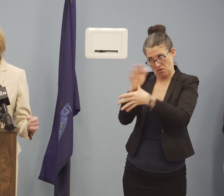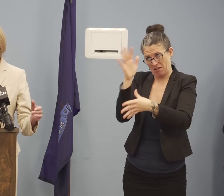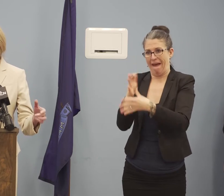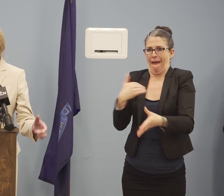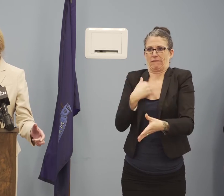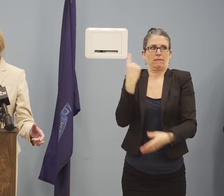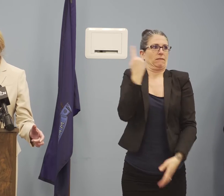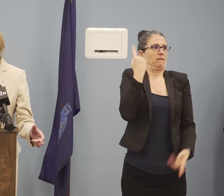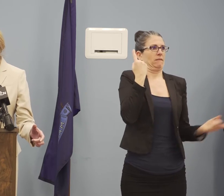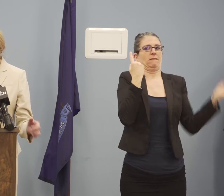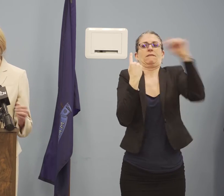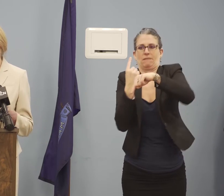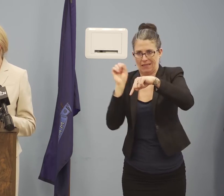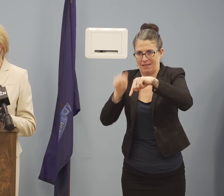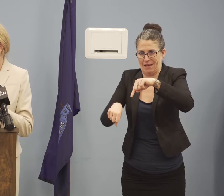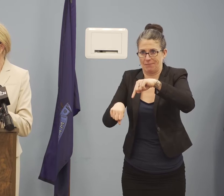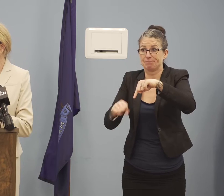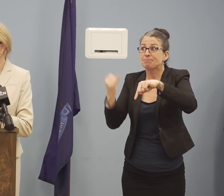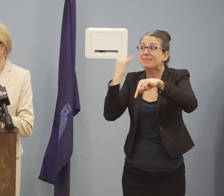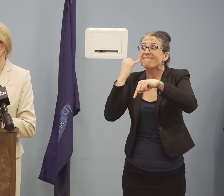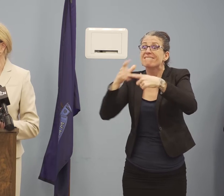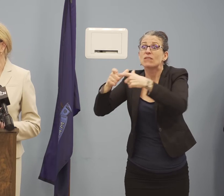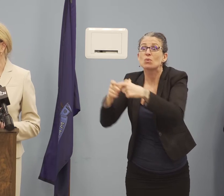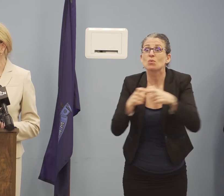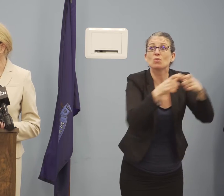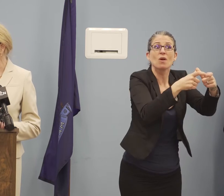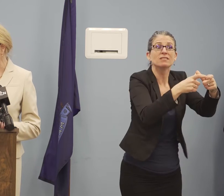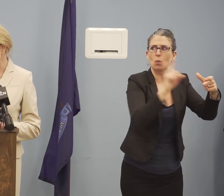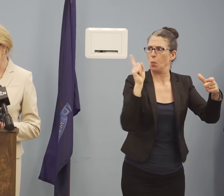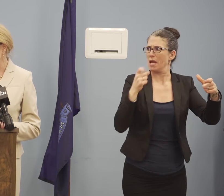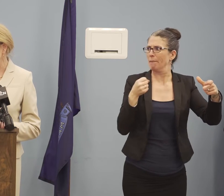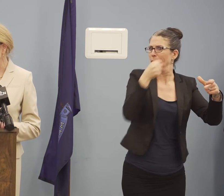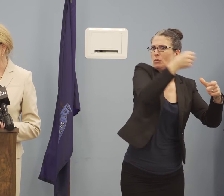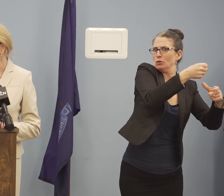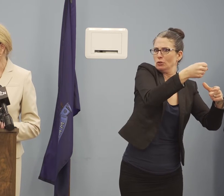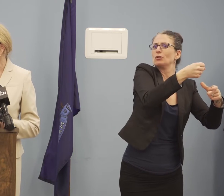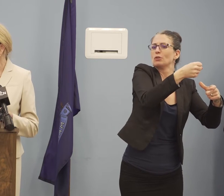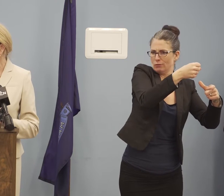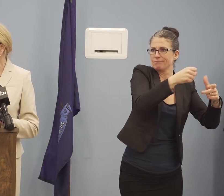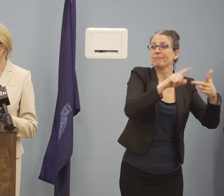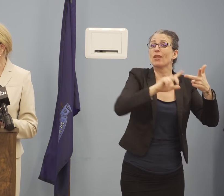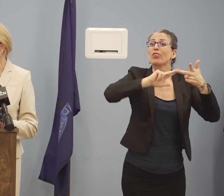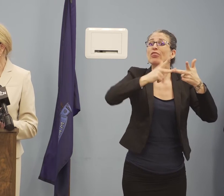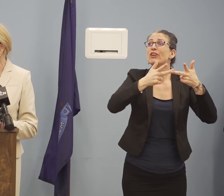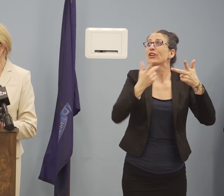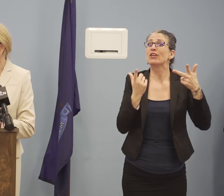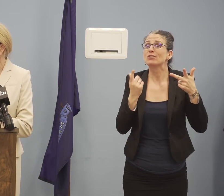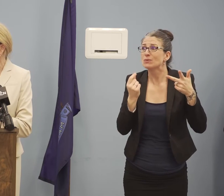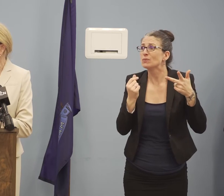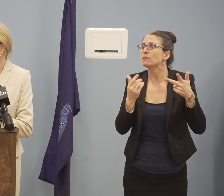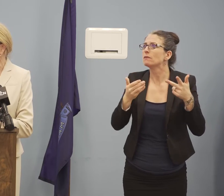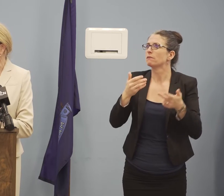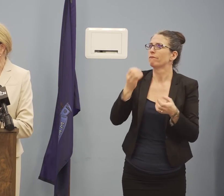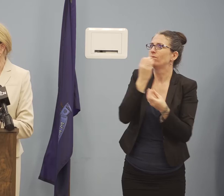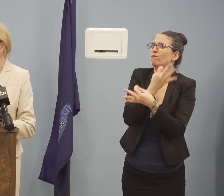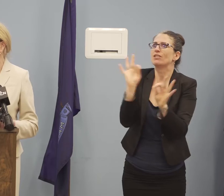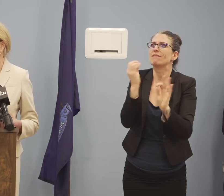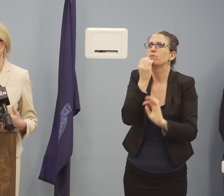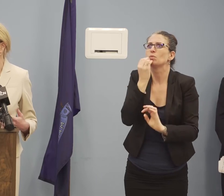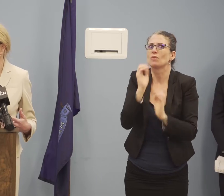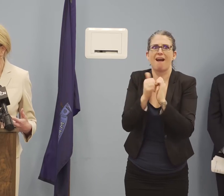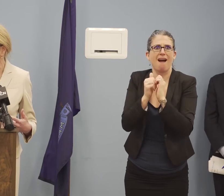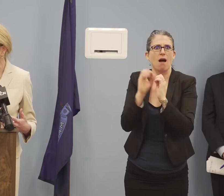quarantined, where can they go? And third, to your question about soup kitchens, how do we ensure we are